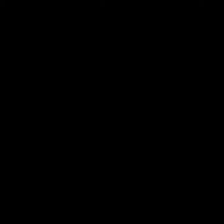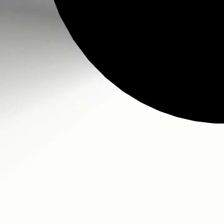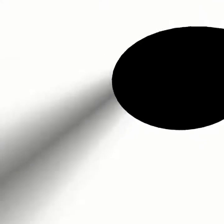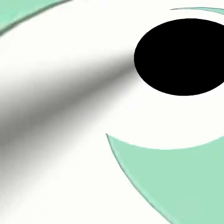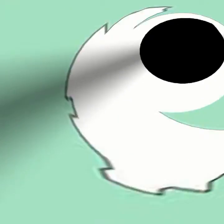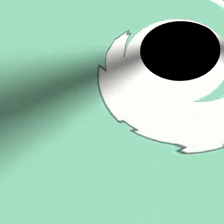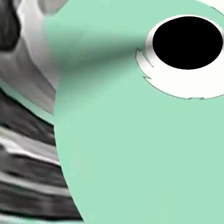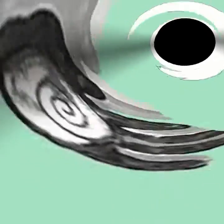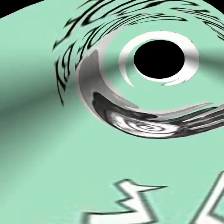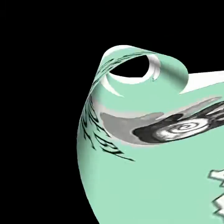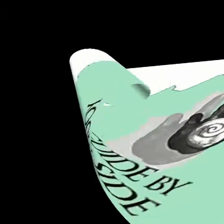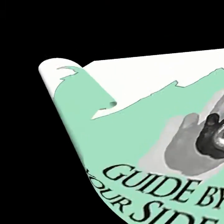Music